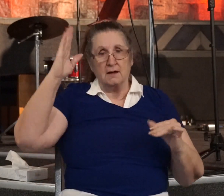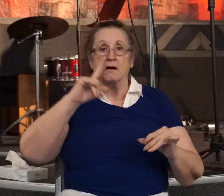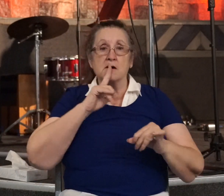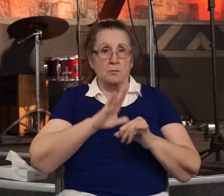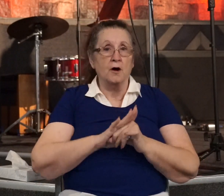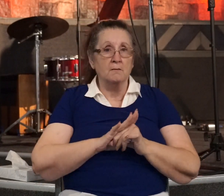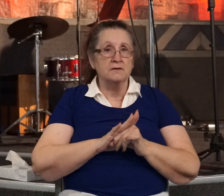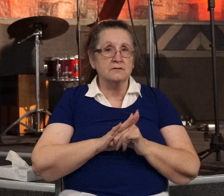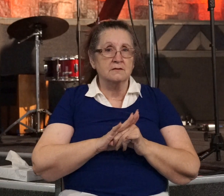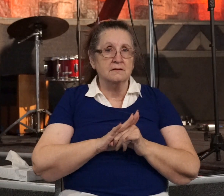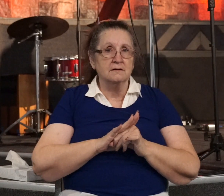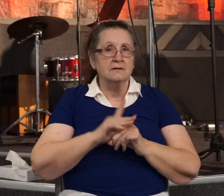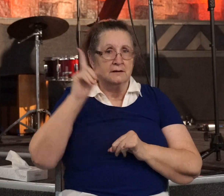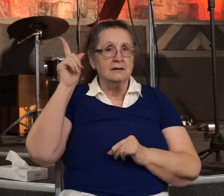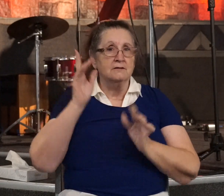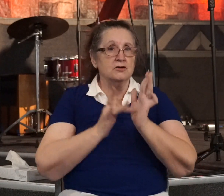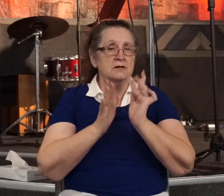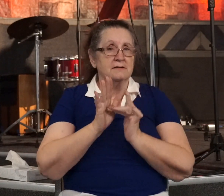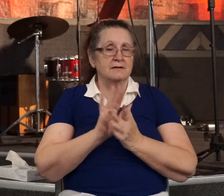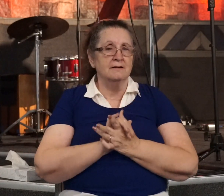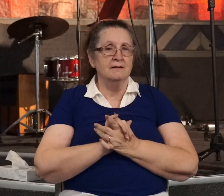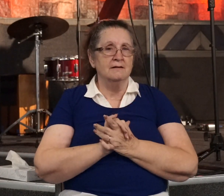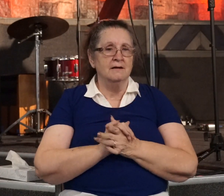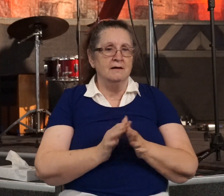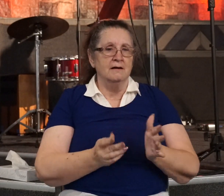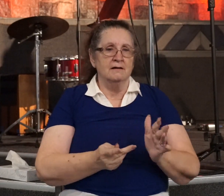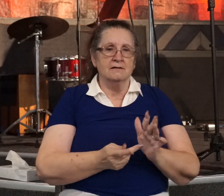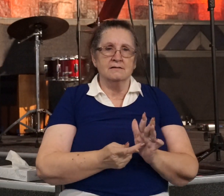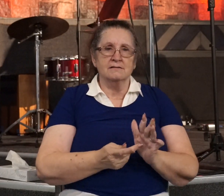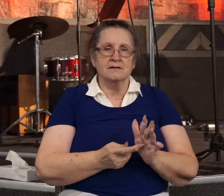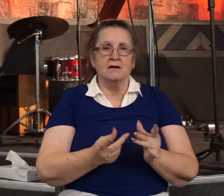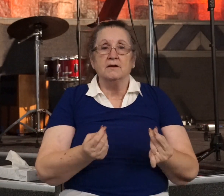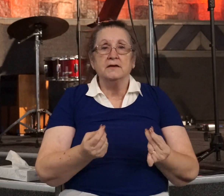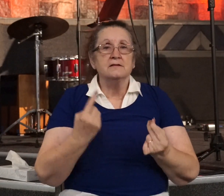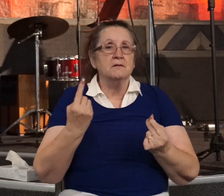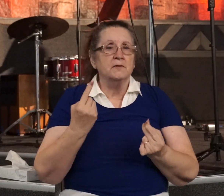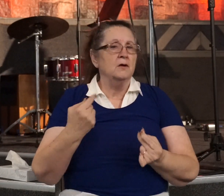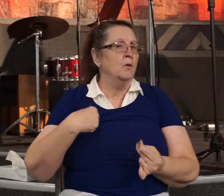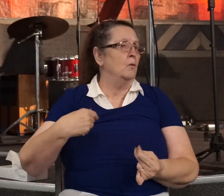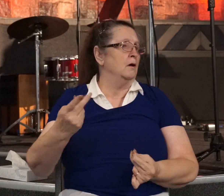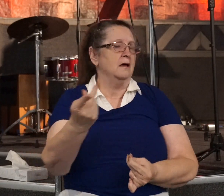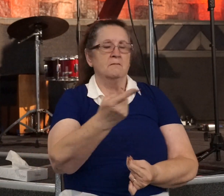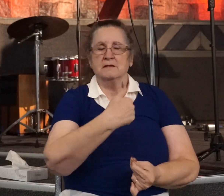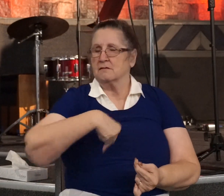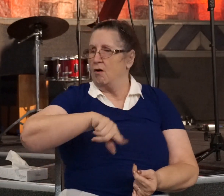And Saul did something that we must all do to avoid the pain of those goats.